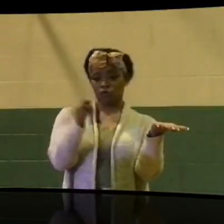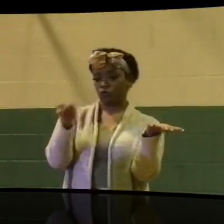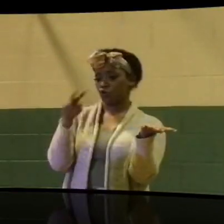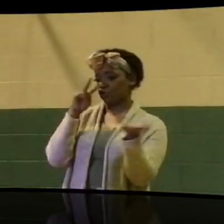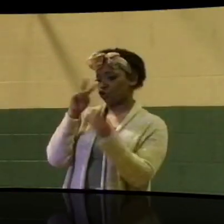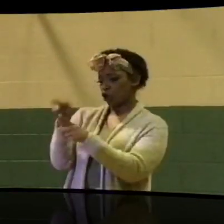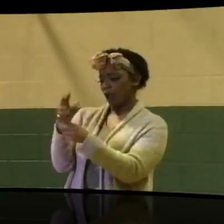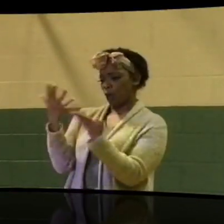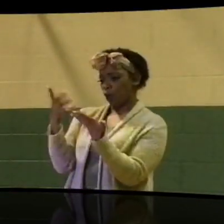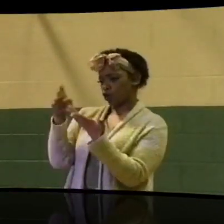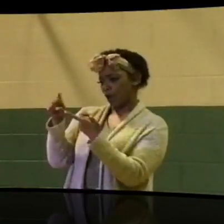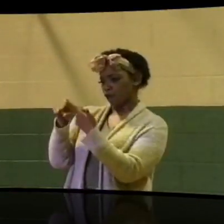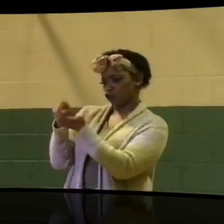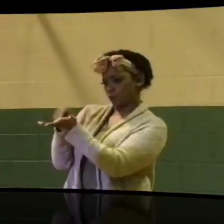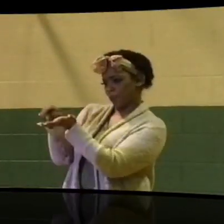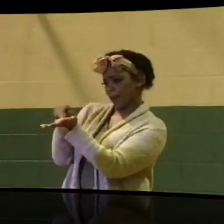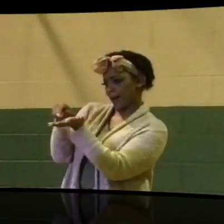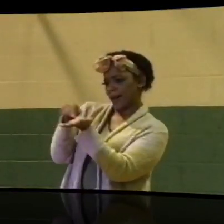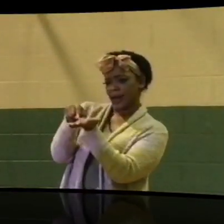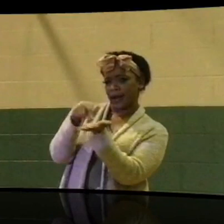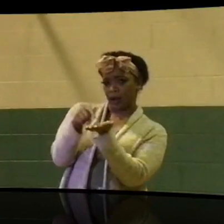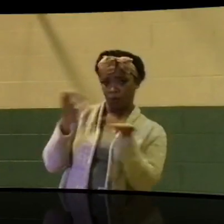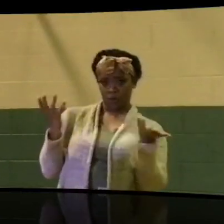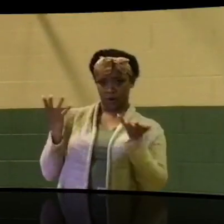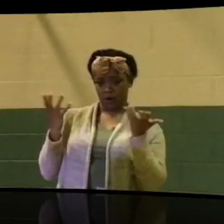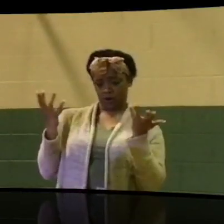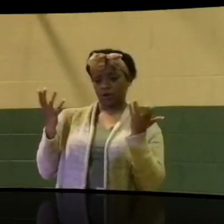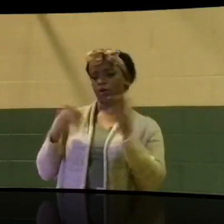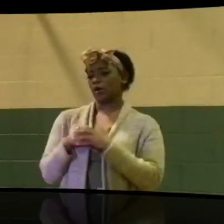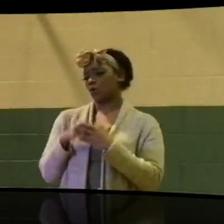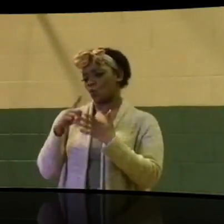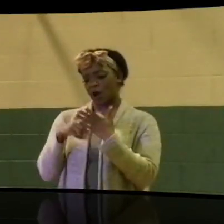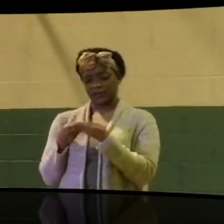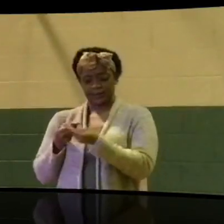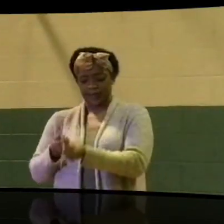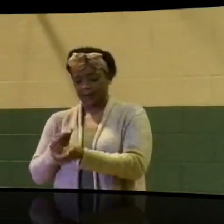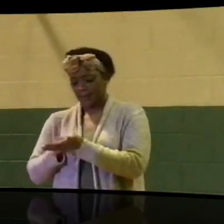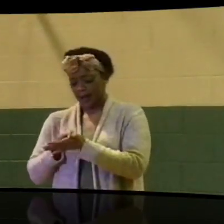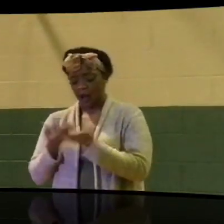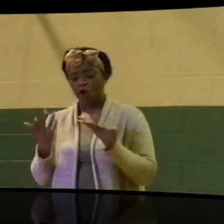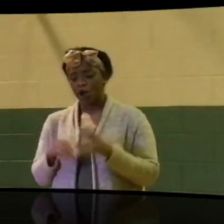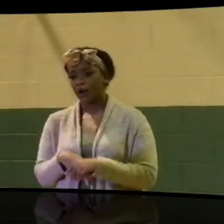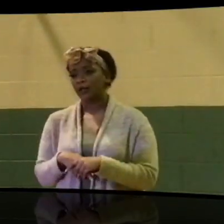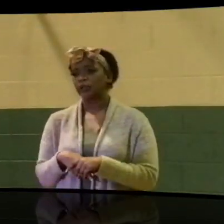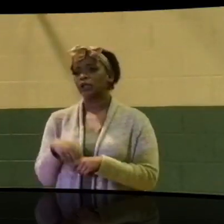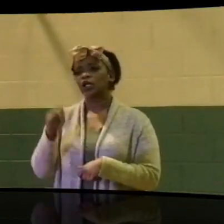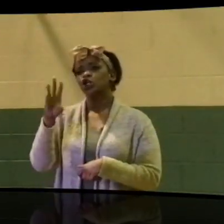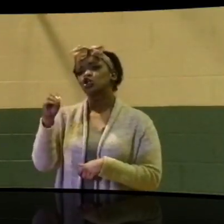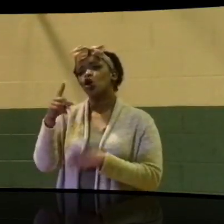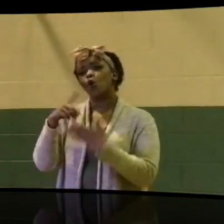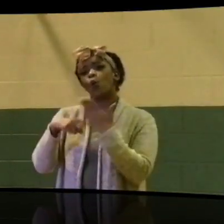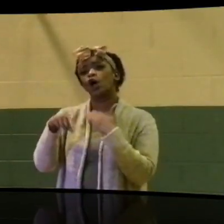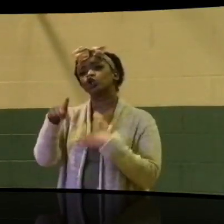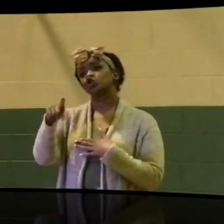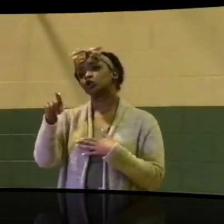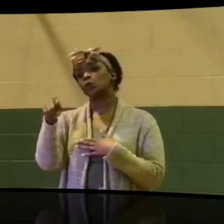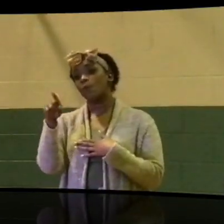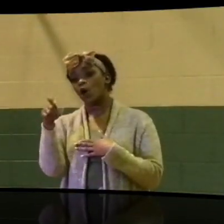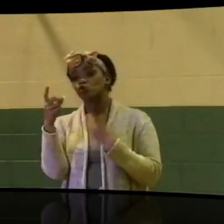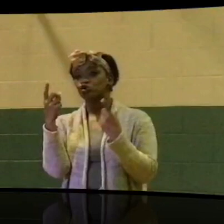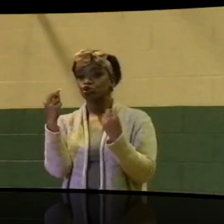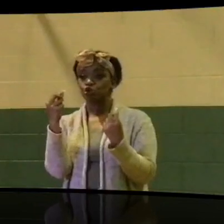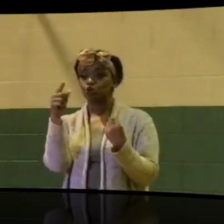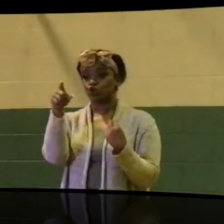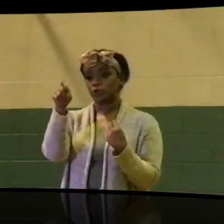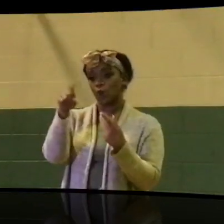far as what your allocations are, what your expenditures are, what are you spending your money on. And so what you're supposed to do is you're supposed